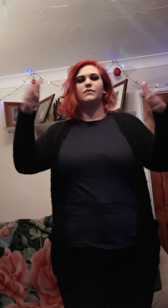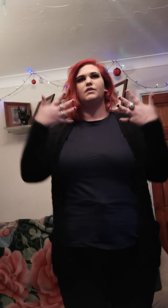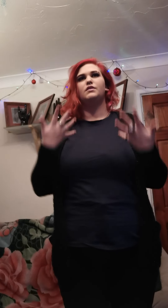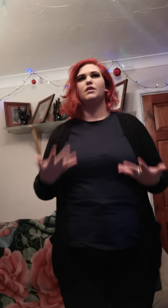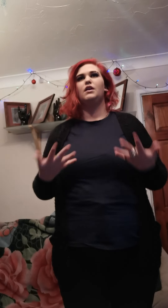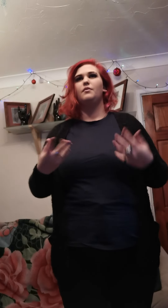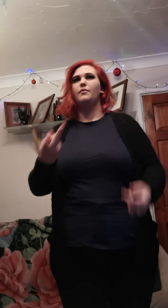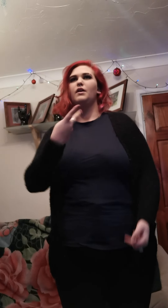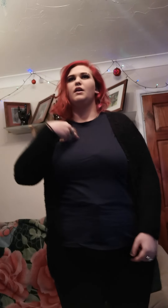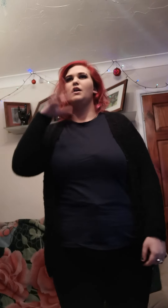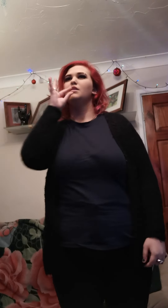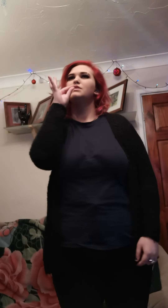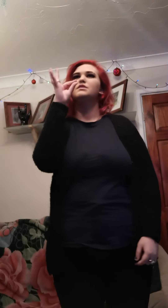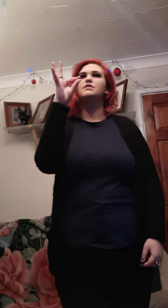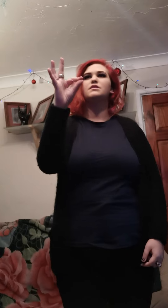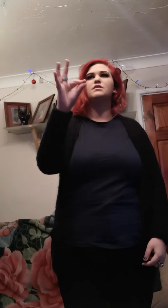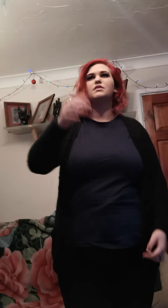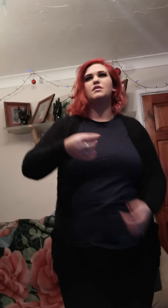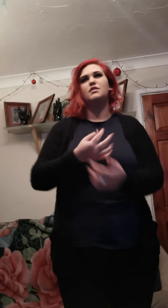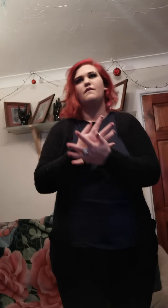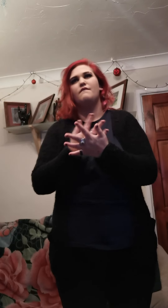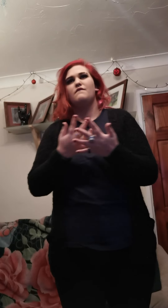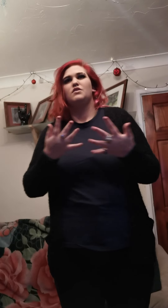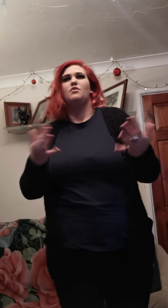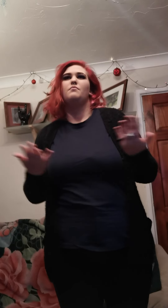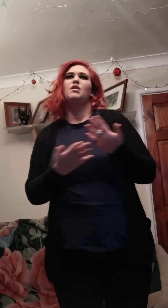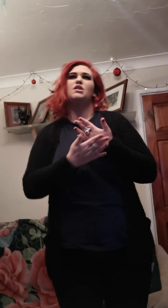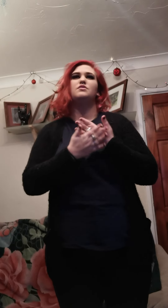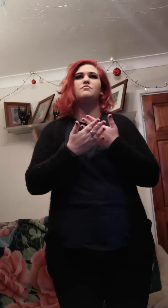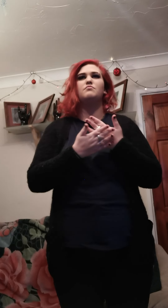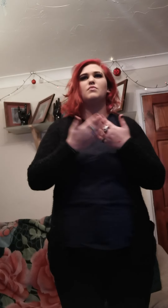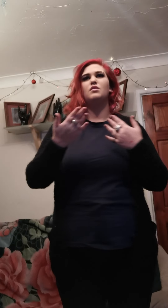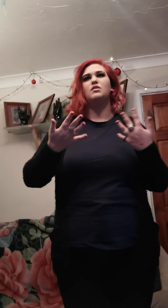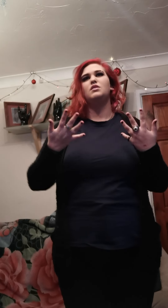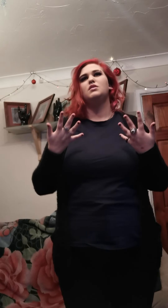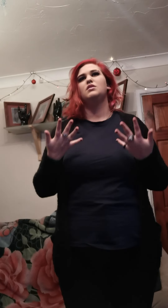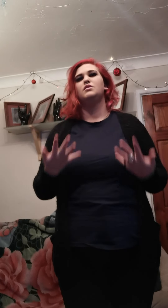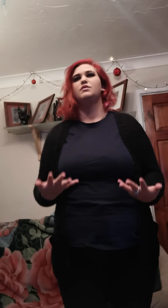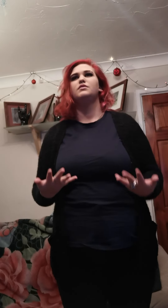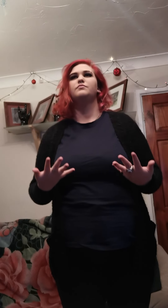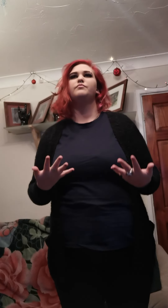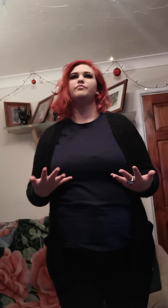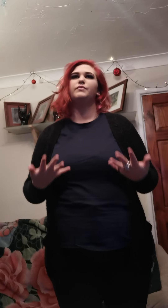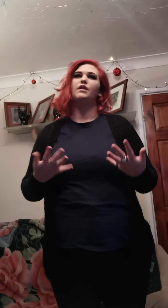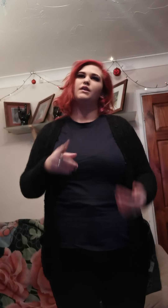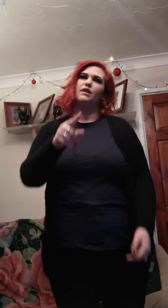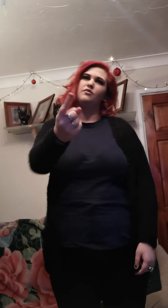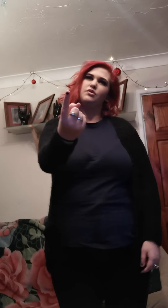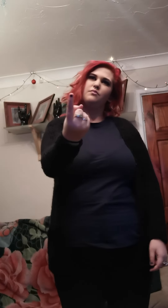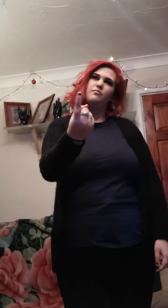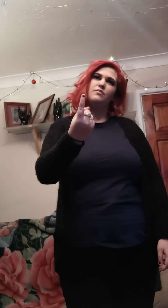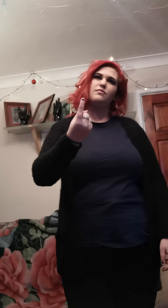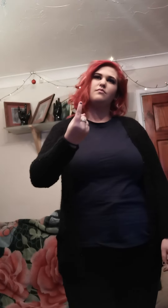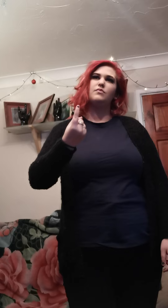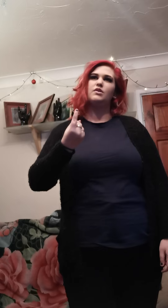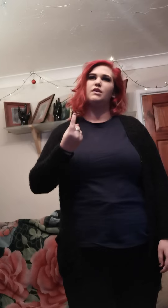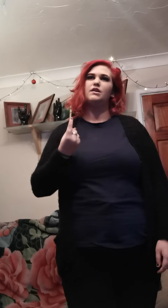and we're asking for so much more. Now you're bringing